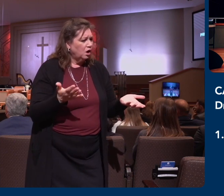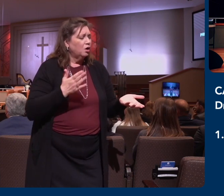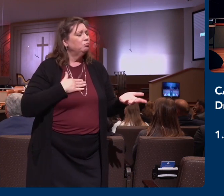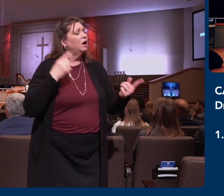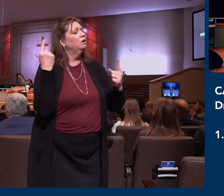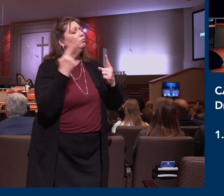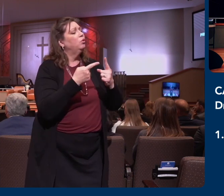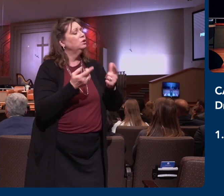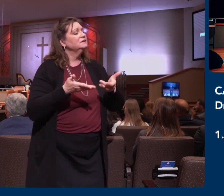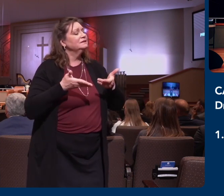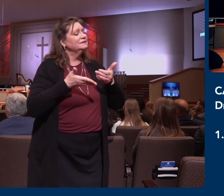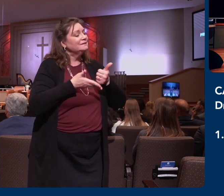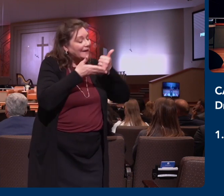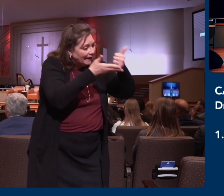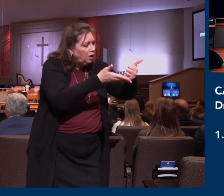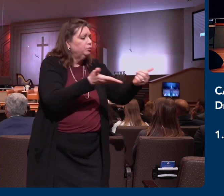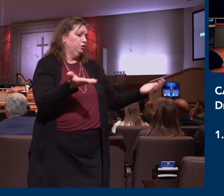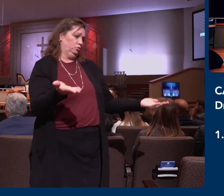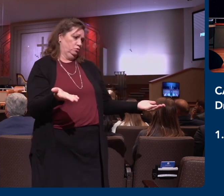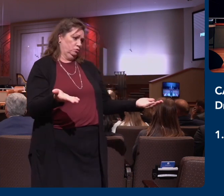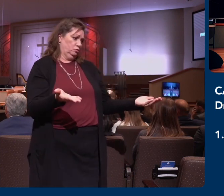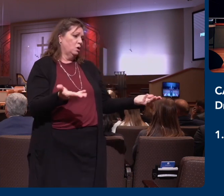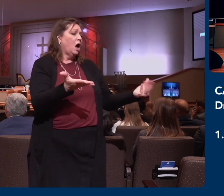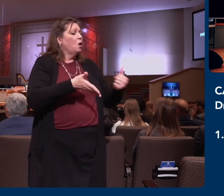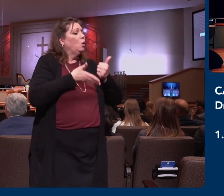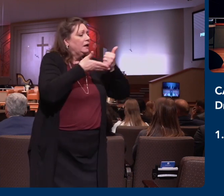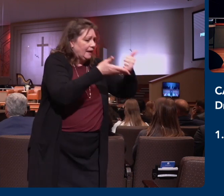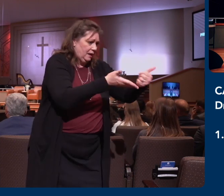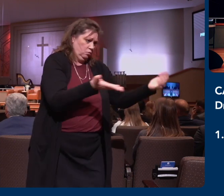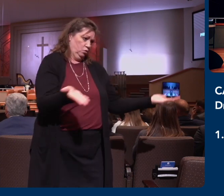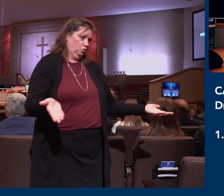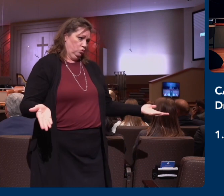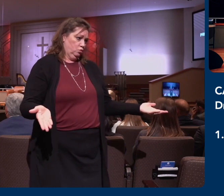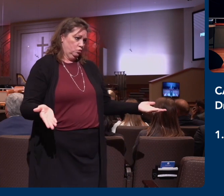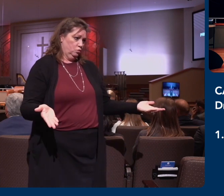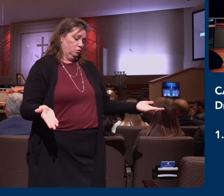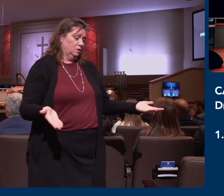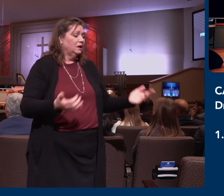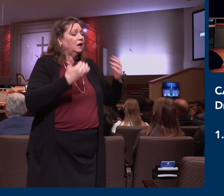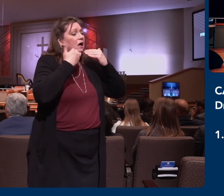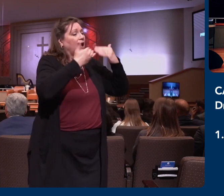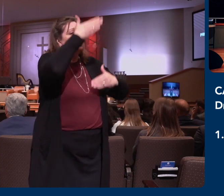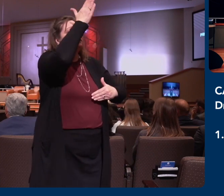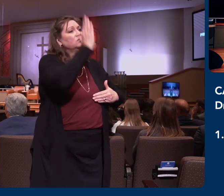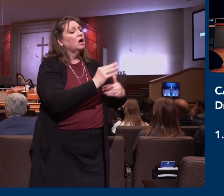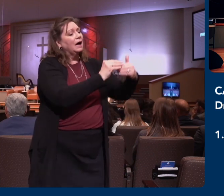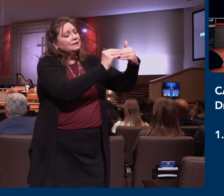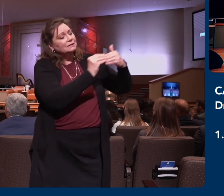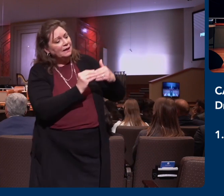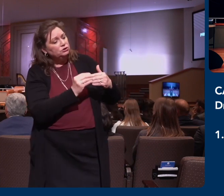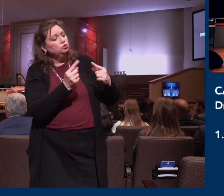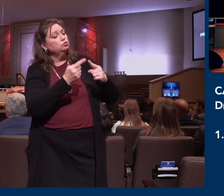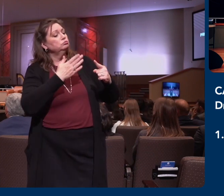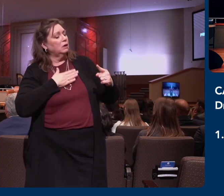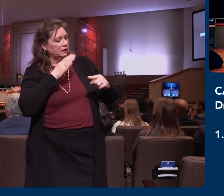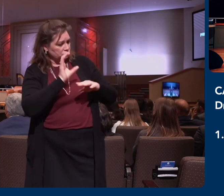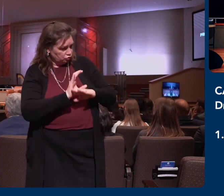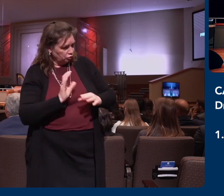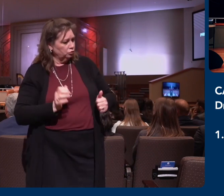invest in you and help you in this area of your life? Listen, I'm thankful that God has brought you to our local church. And so I want to encourage you as you